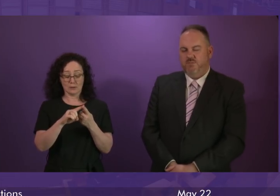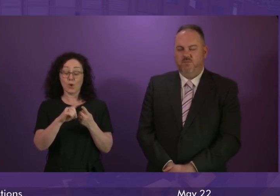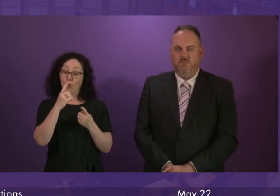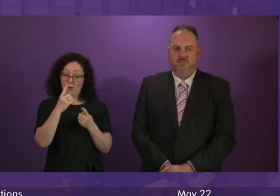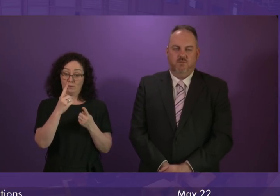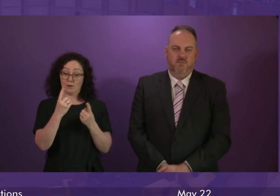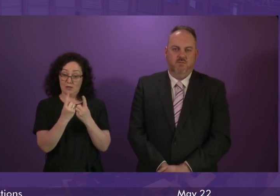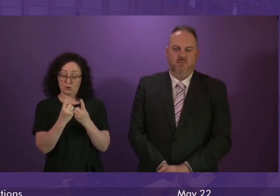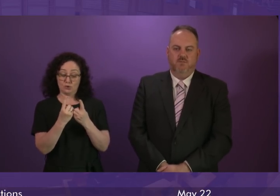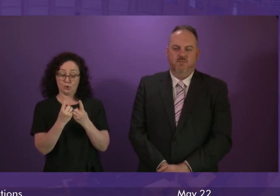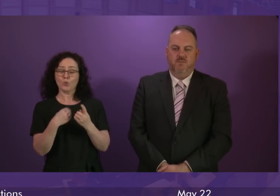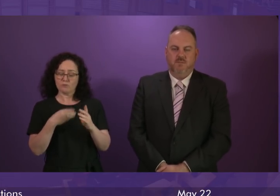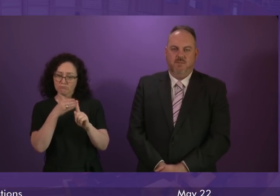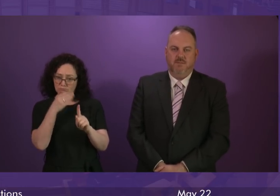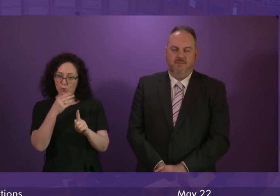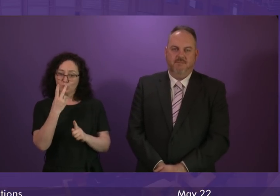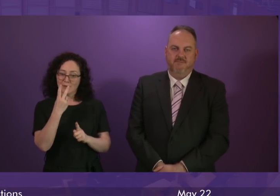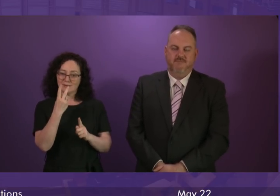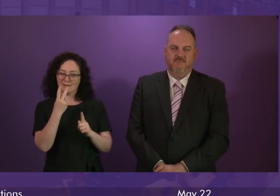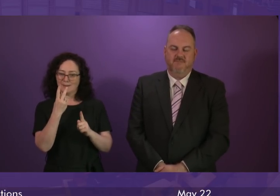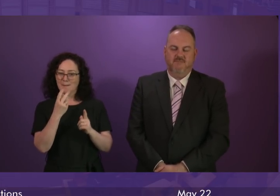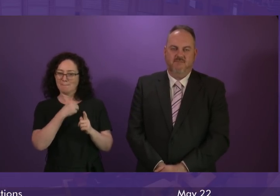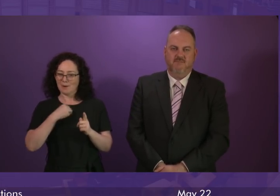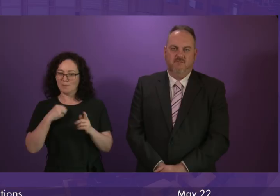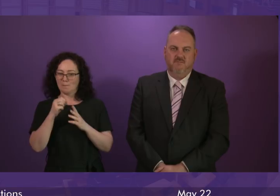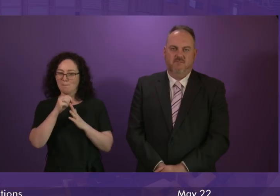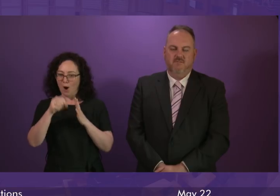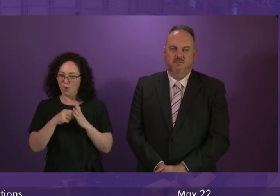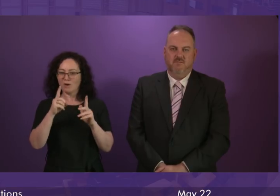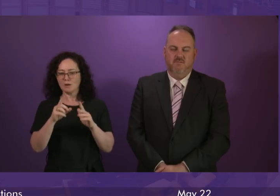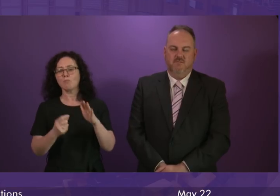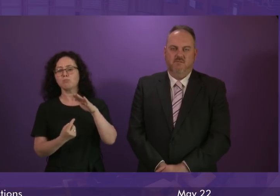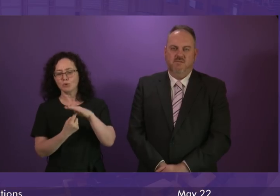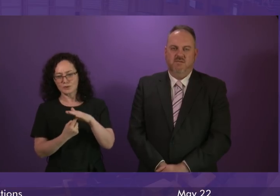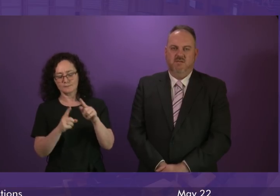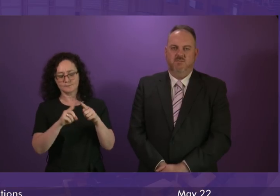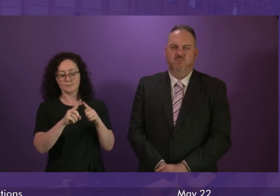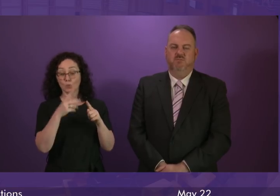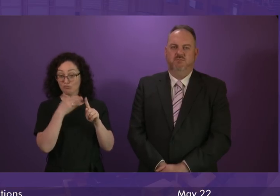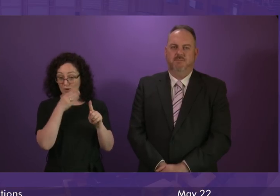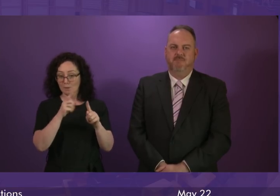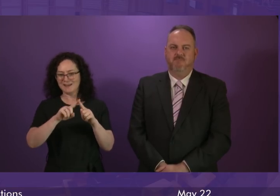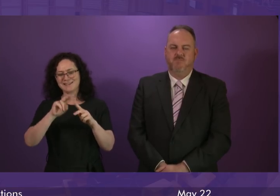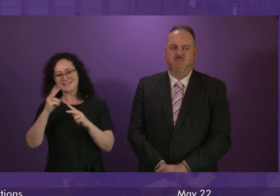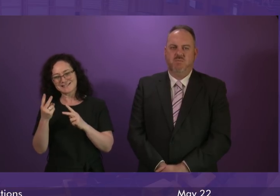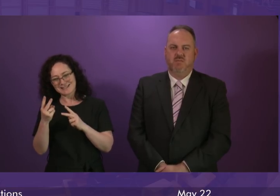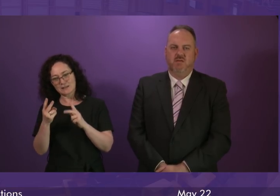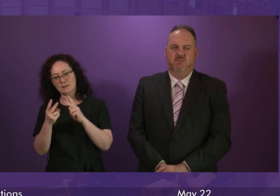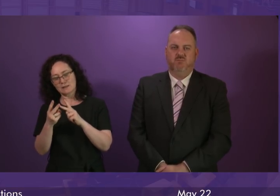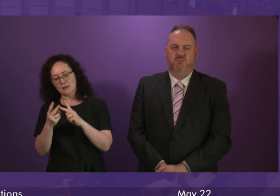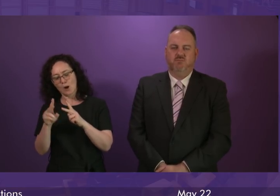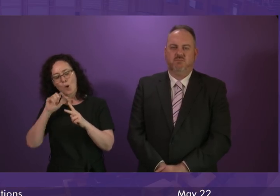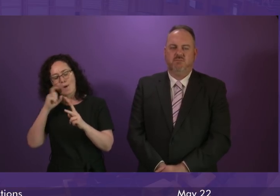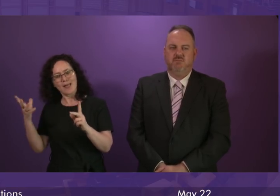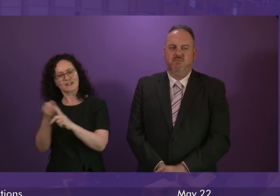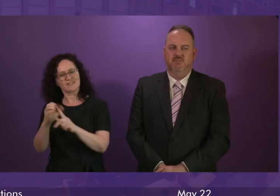and we certainly recognise that. The second point of course is whether a blanket approach is the best way of achieving these desired benefits and